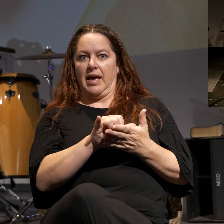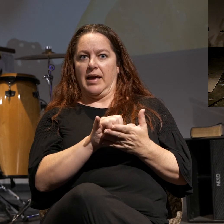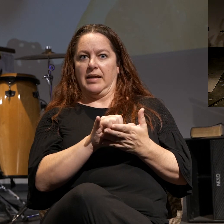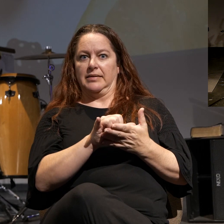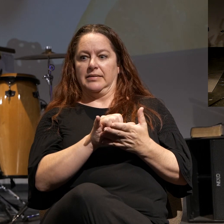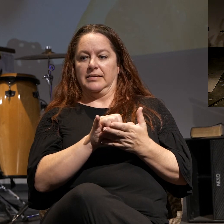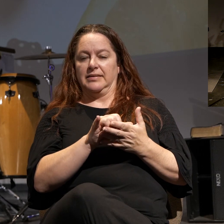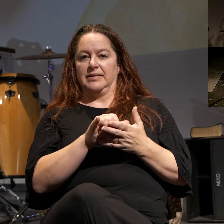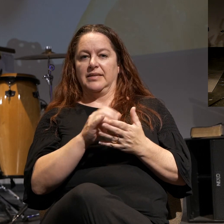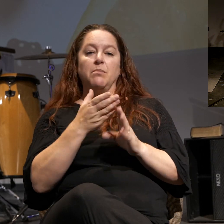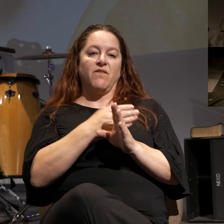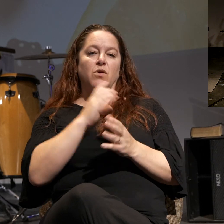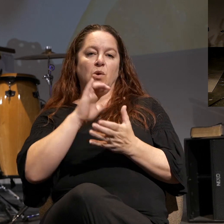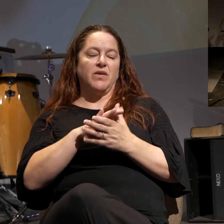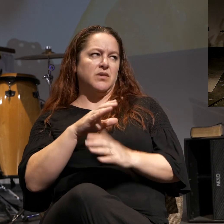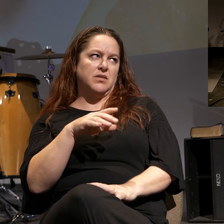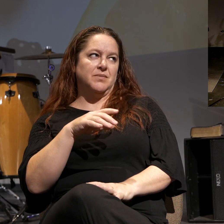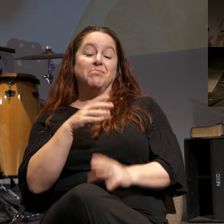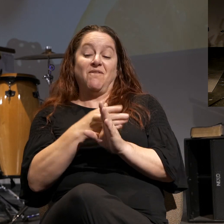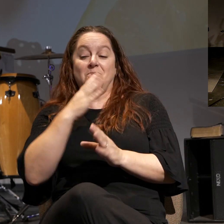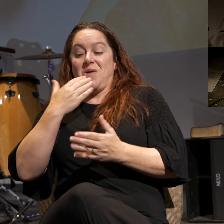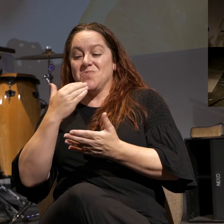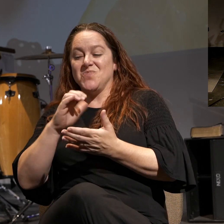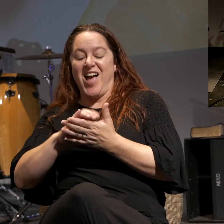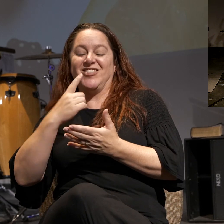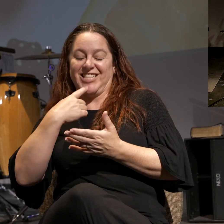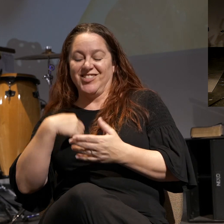Before my wife says, you shouldn't have said those things.